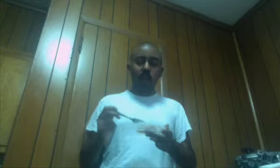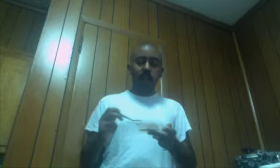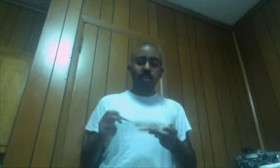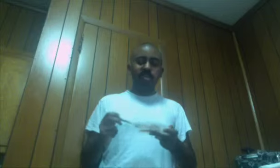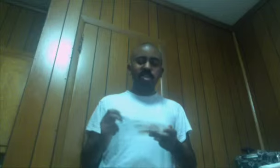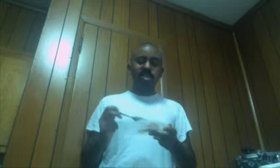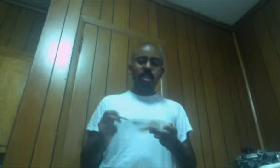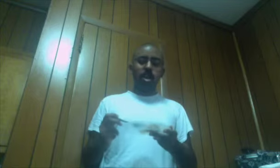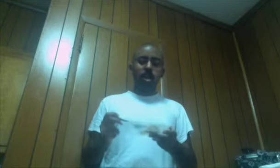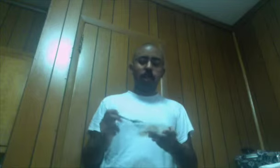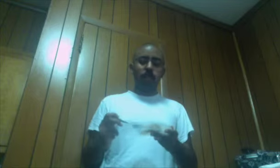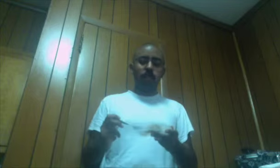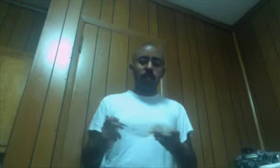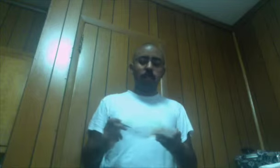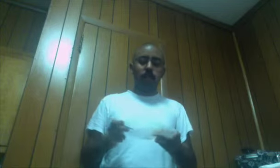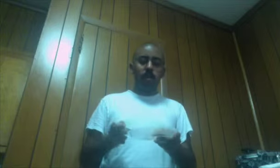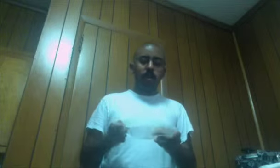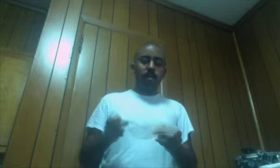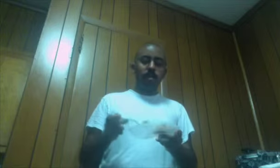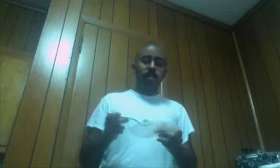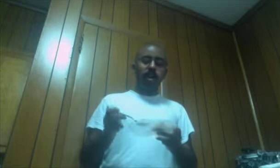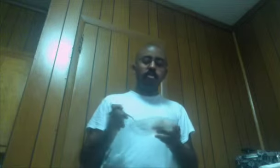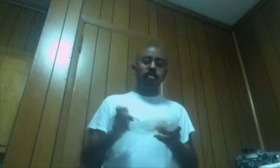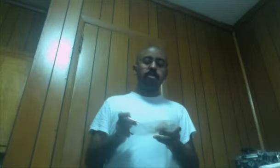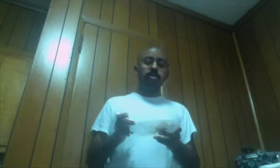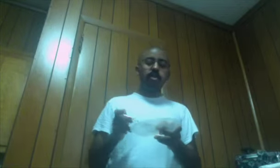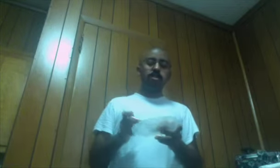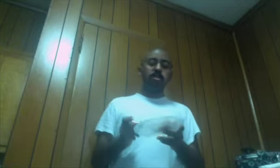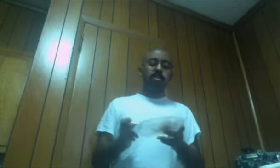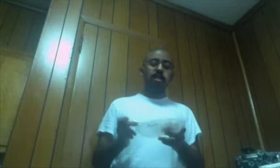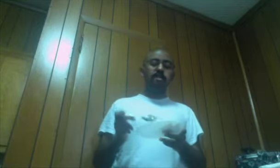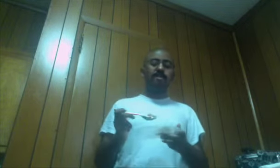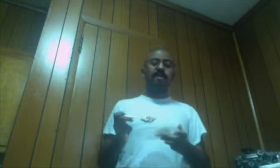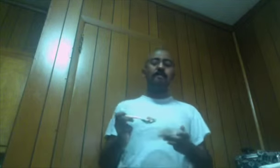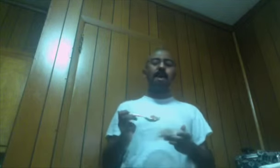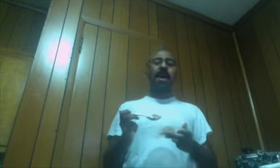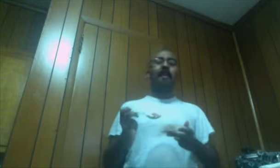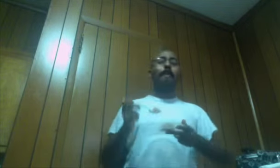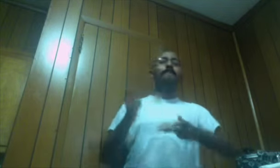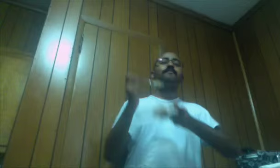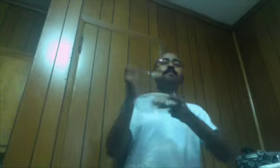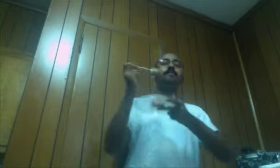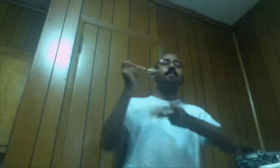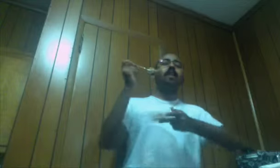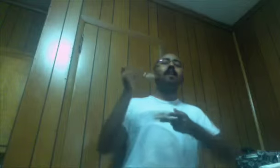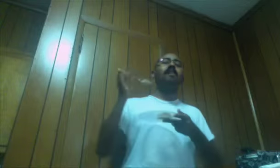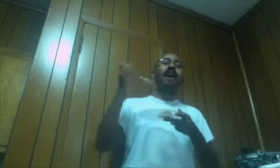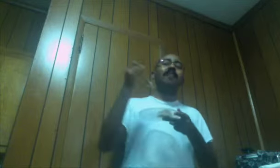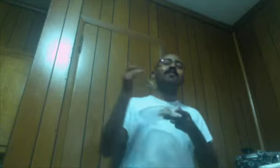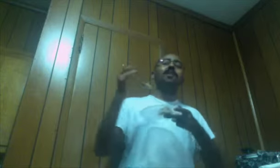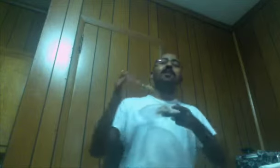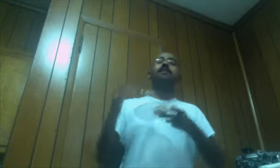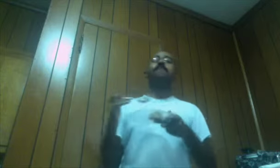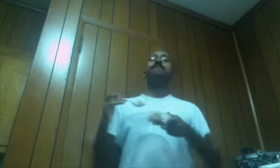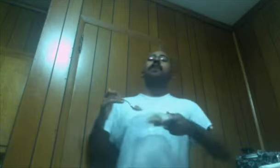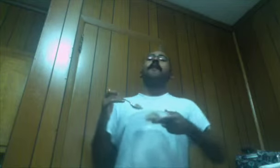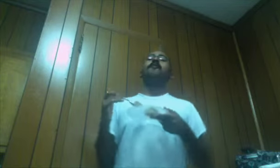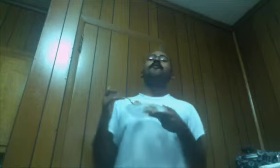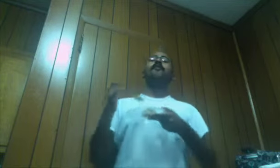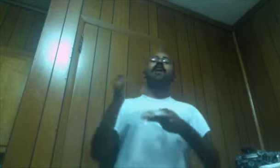Since um The author of Soul Eater Has already come back Last week With a fire of